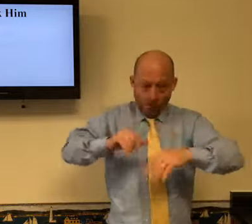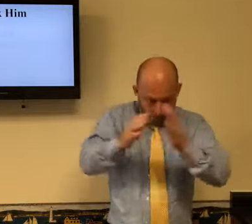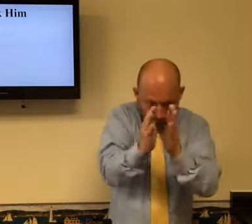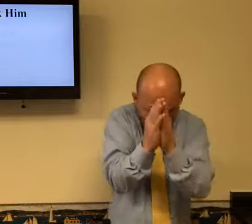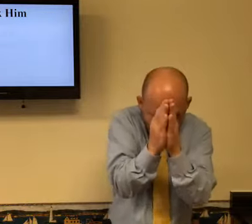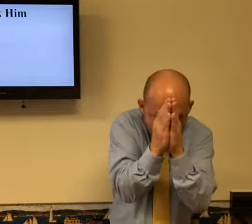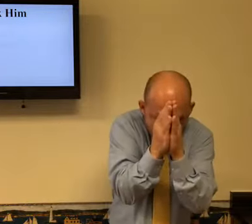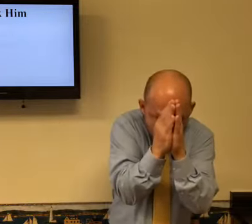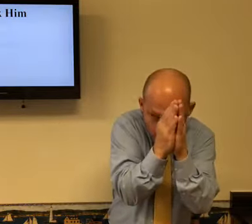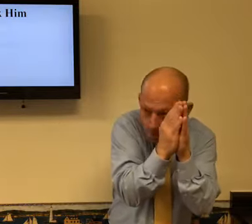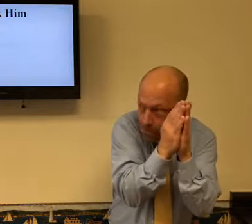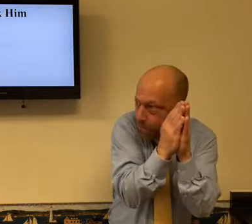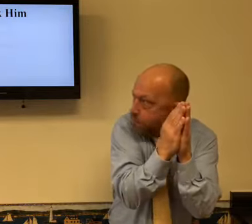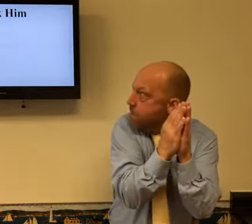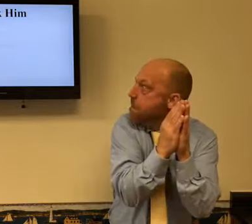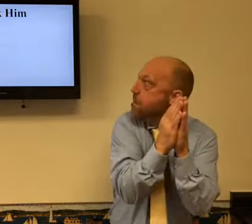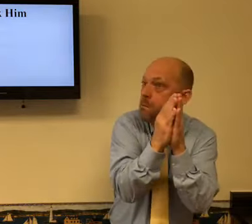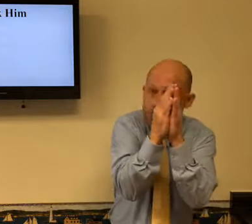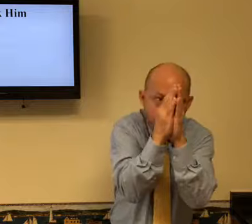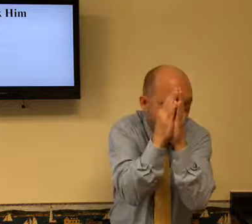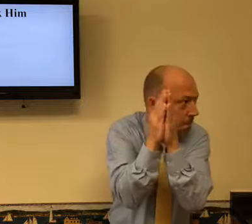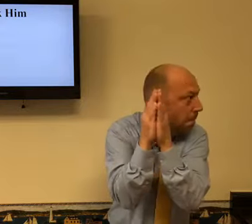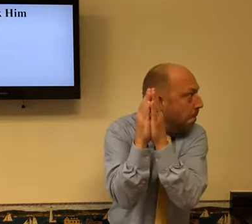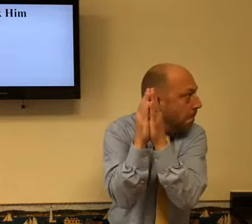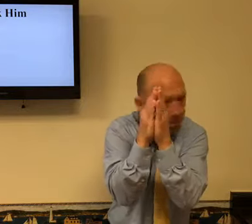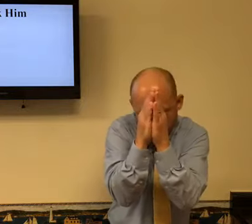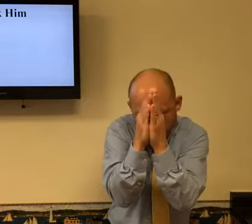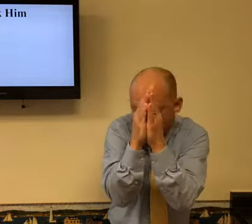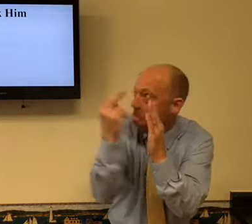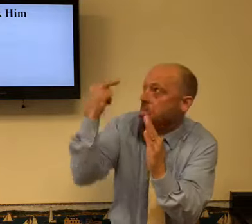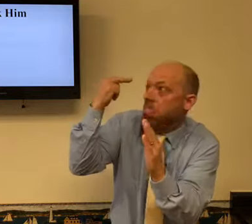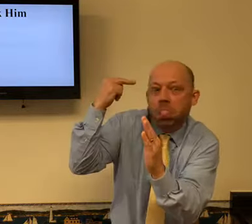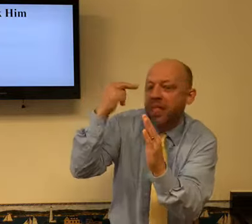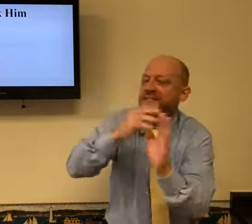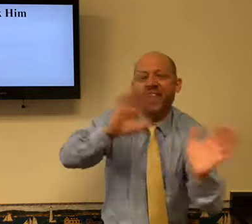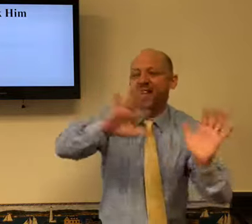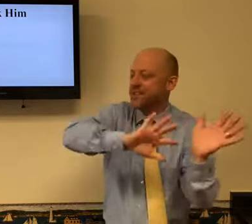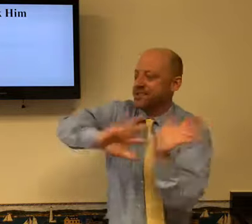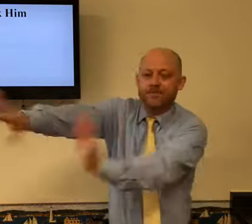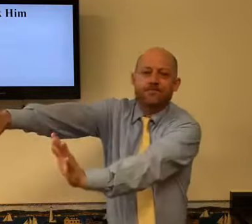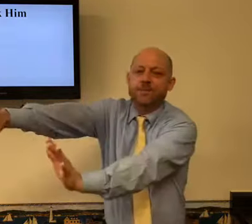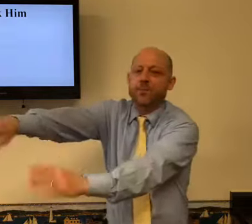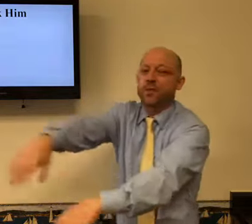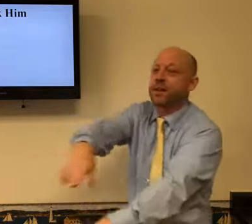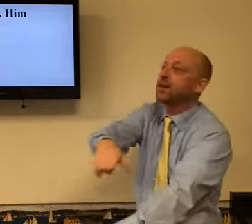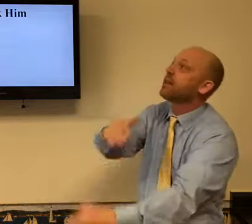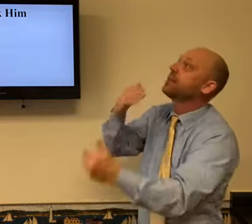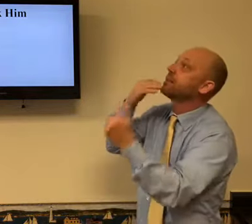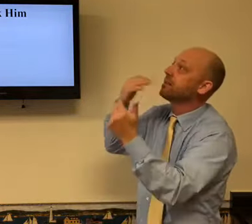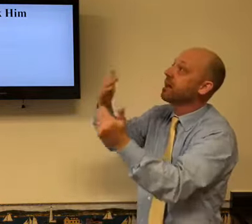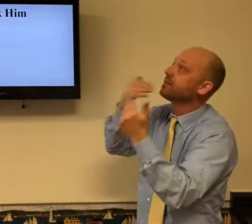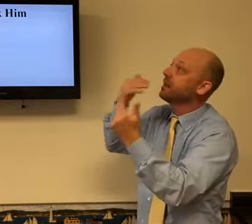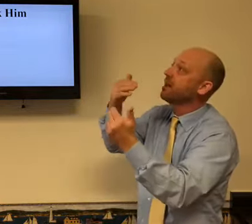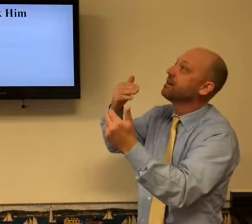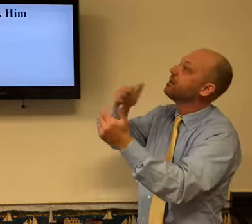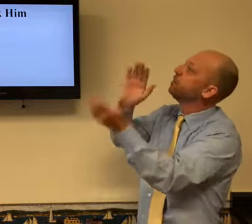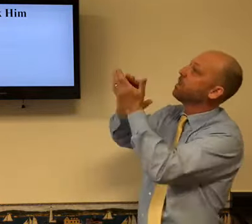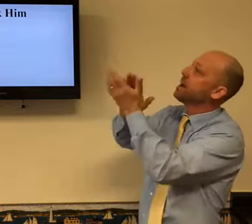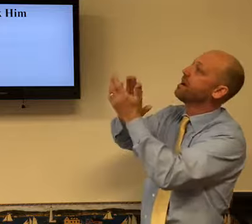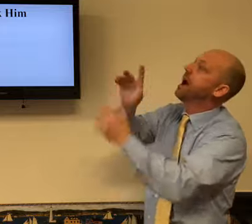altar sometimes at the church. And they're up there praying. You see them looking around to see how many people notice them. Don't worry about all that.